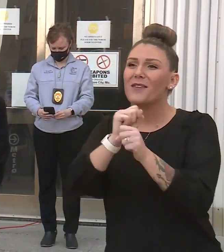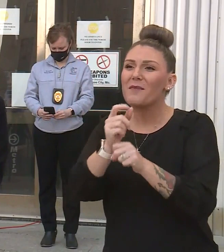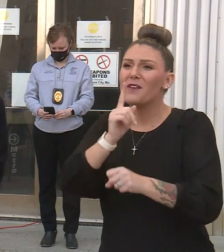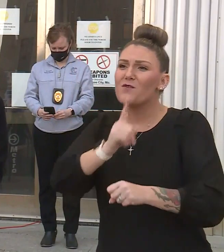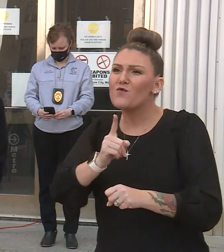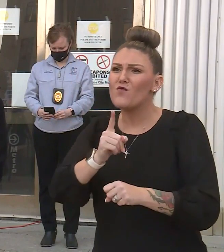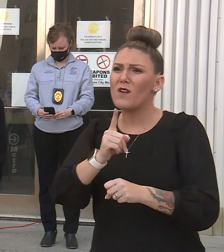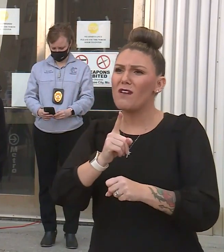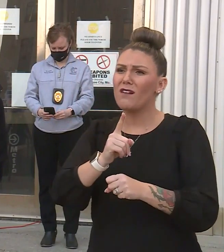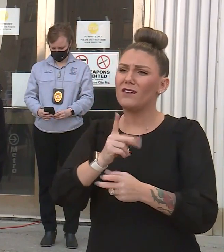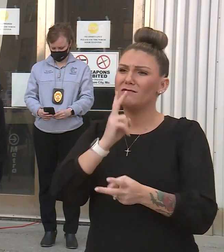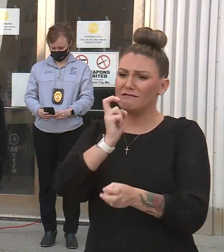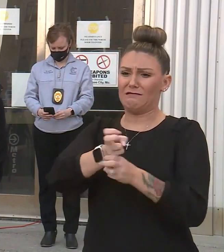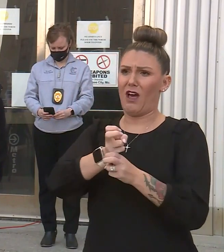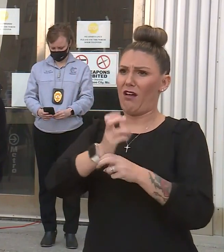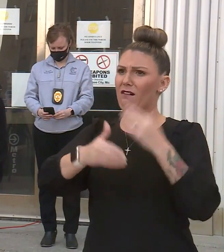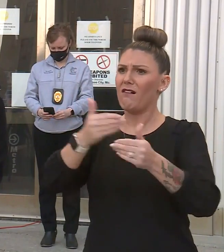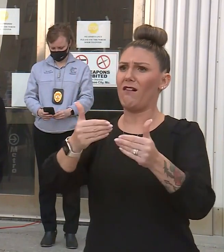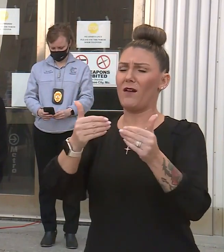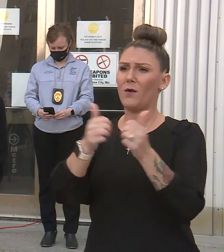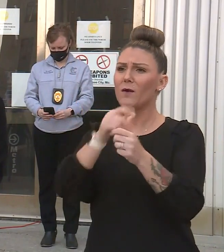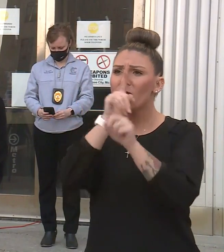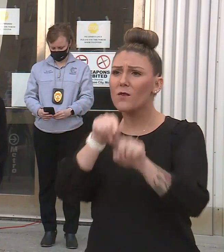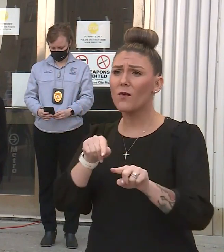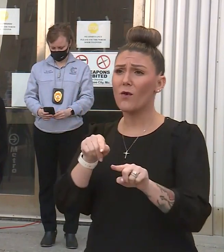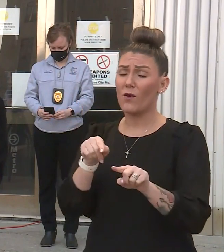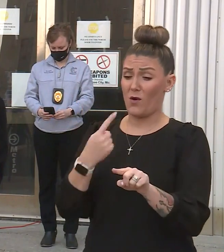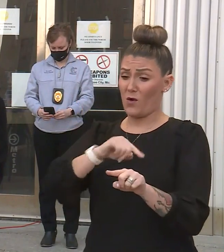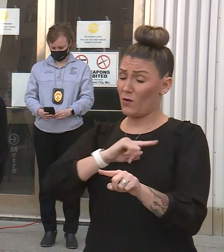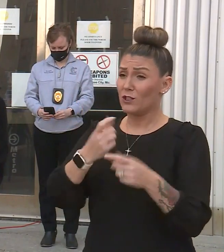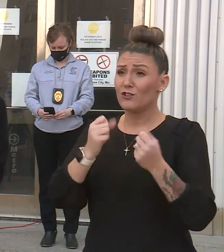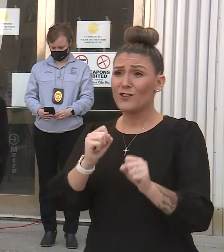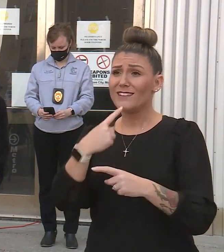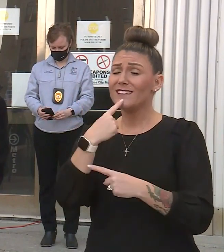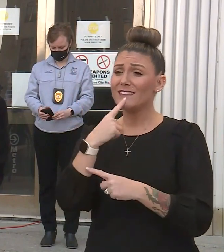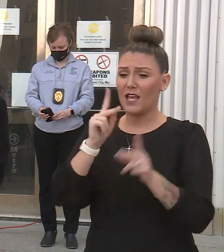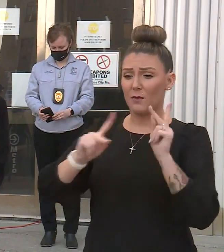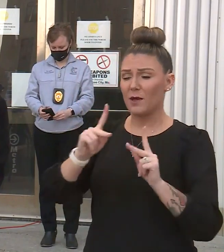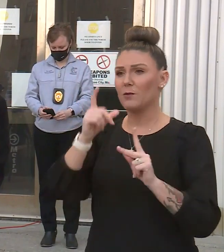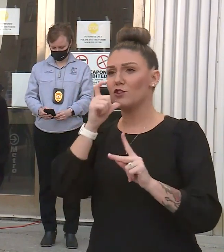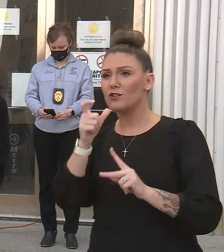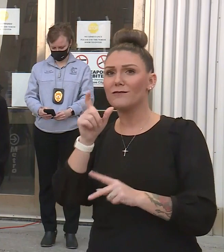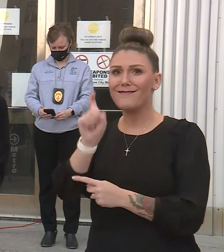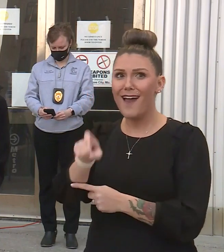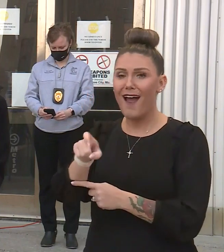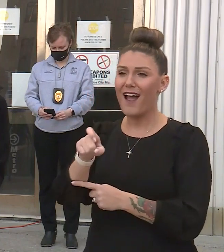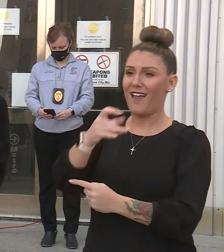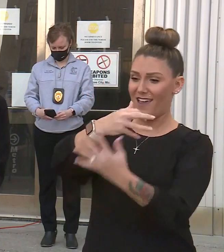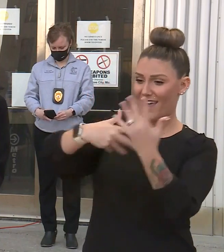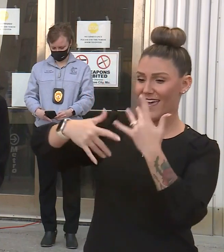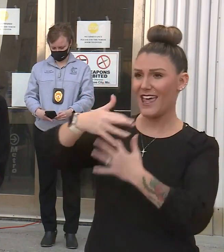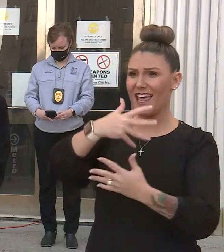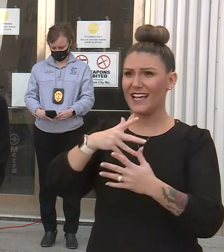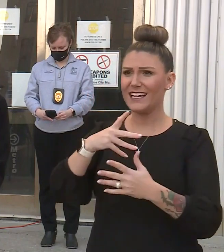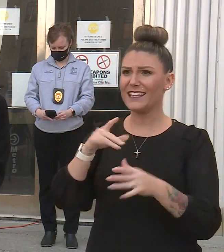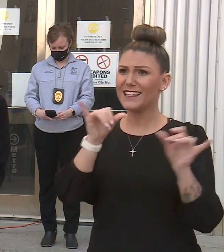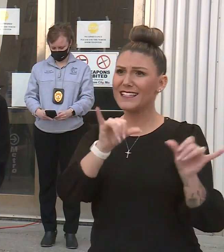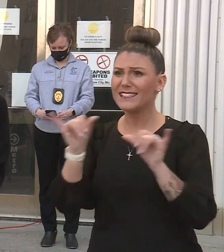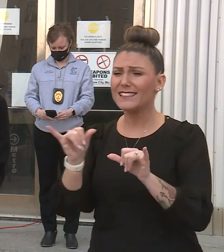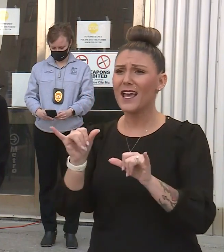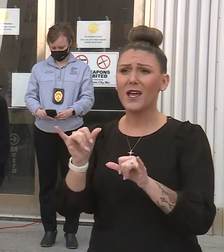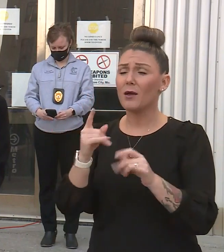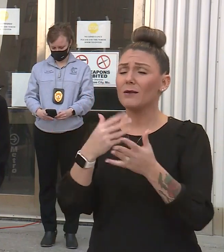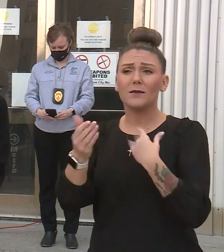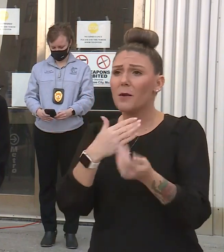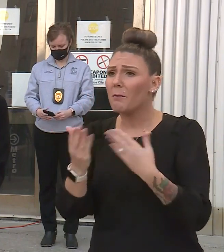concrete steps with our orders here. And the real concrete step we're trying to say is people shouldn't be convening in the same way. For better